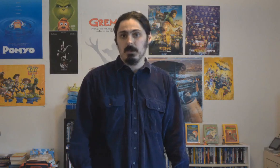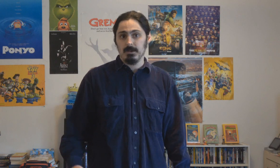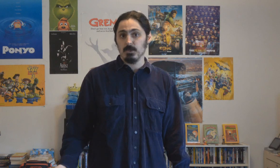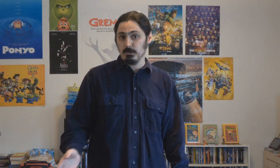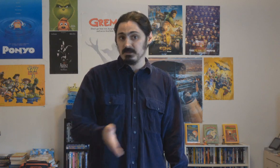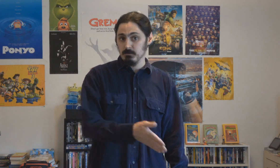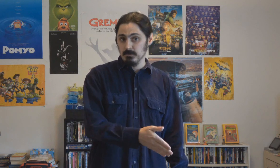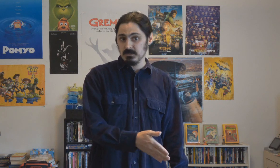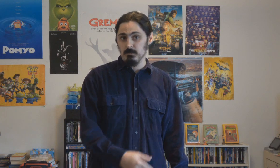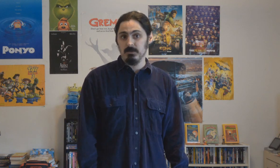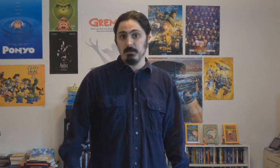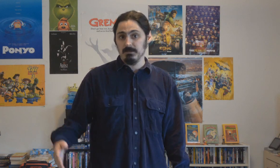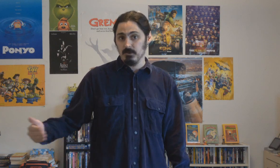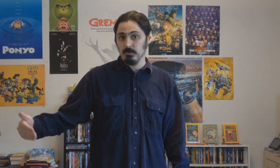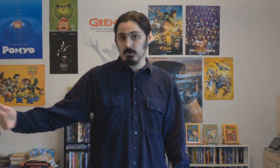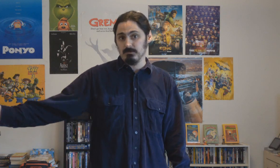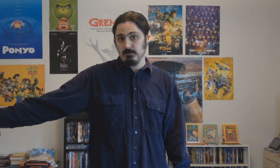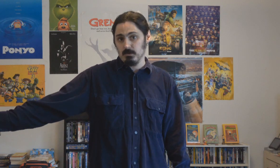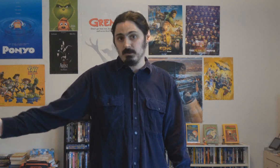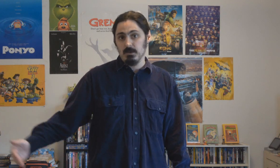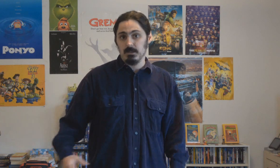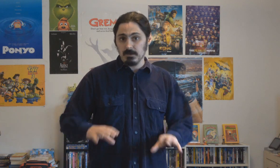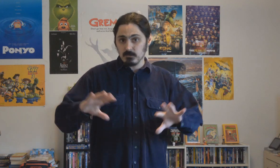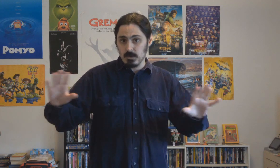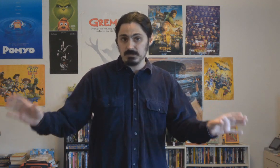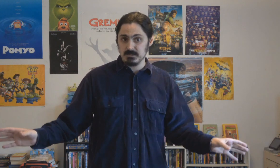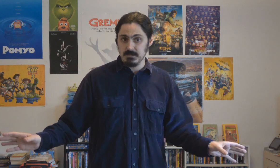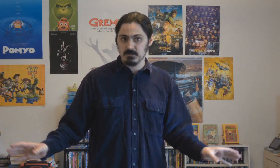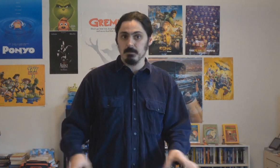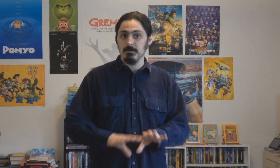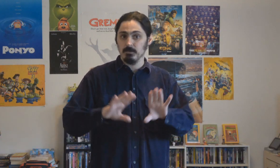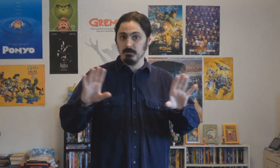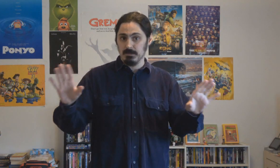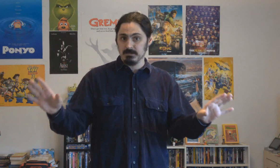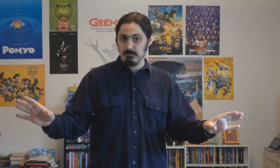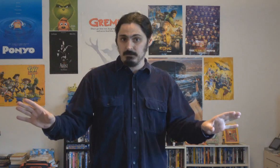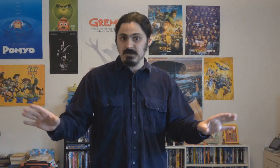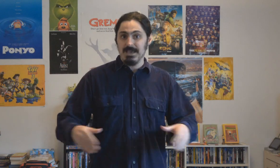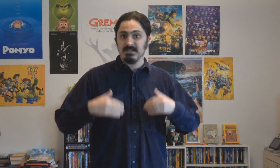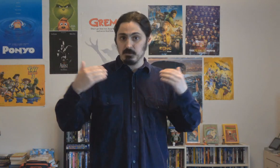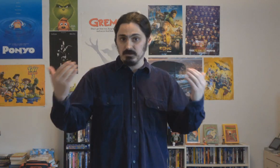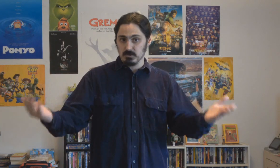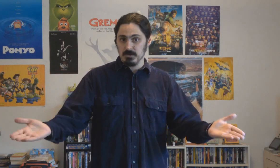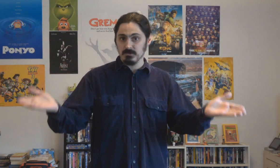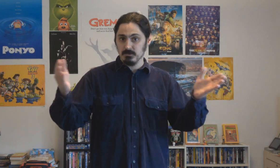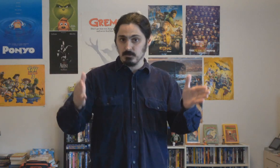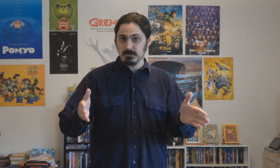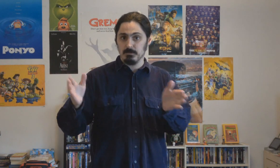and I thought the best moments in the movie mainly involved her on the farm. There are a lot of quiet scenes that are pivotal to Miley's development, and that's partly a credit to the director,